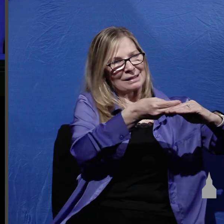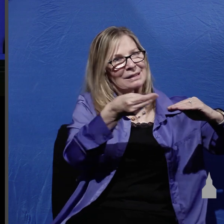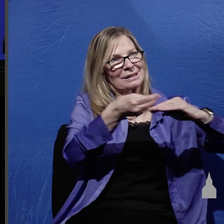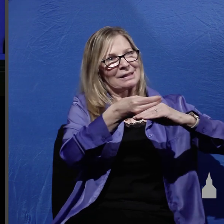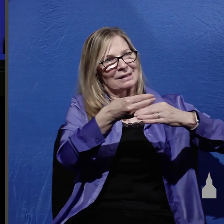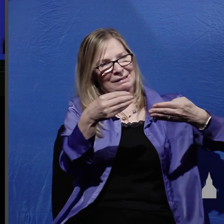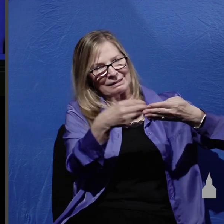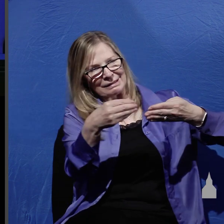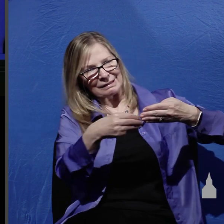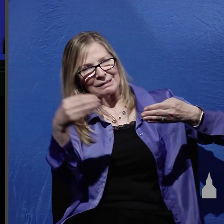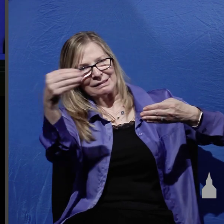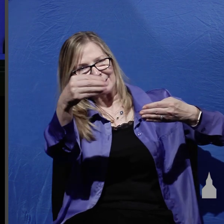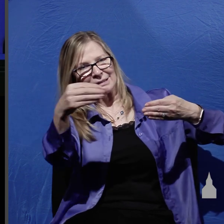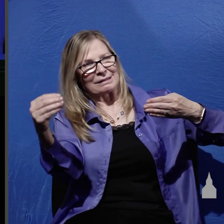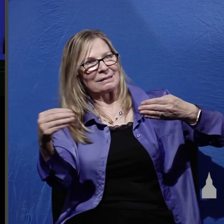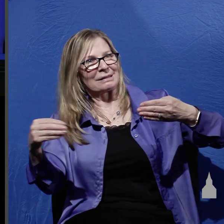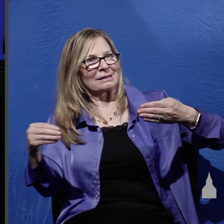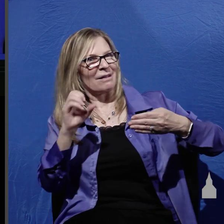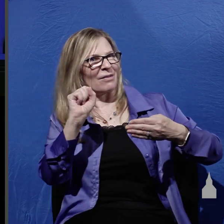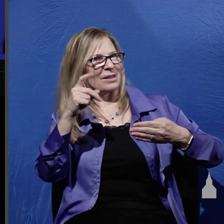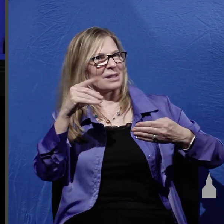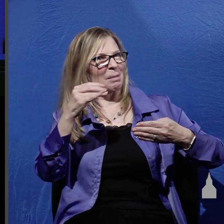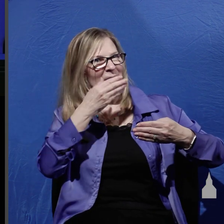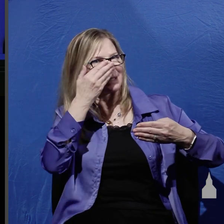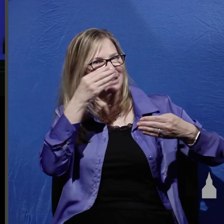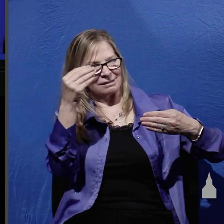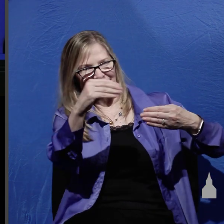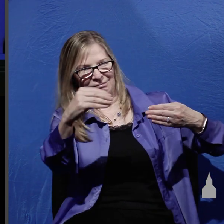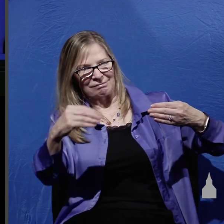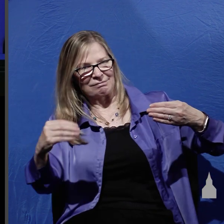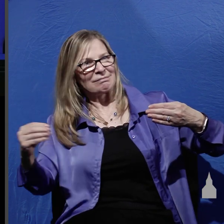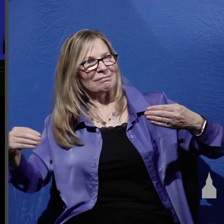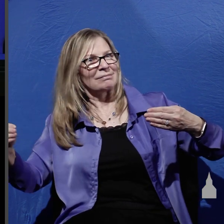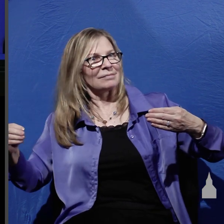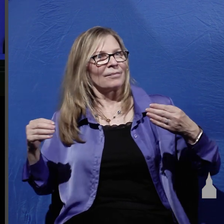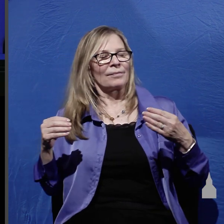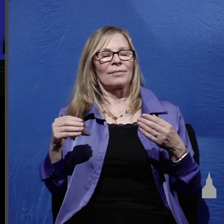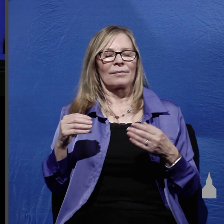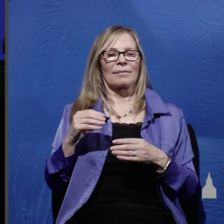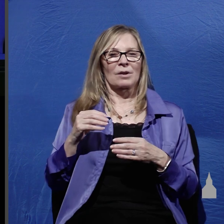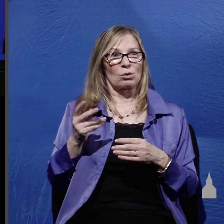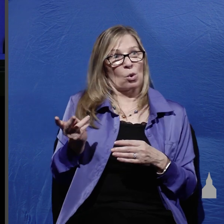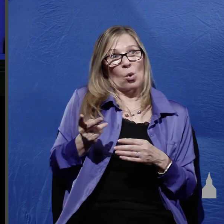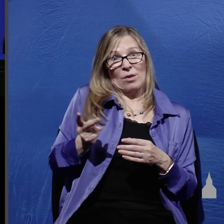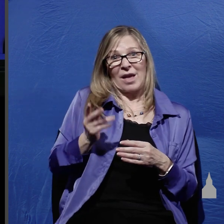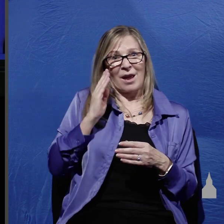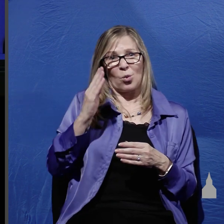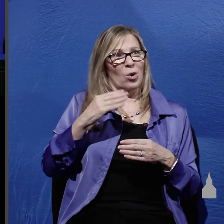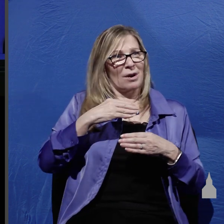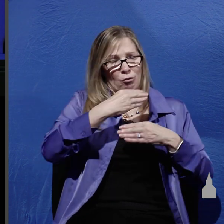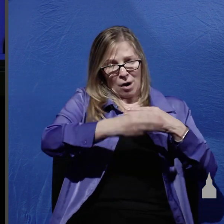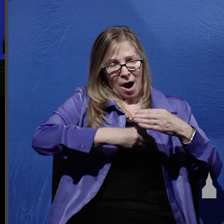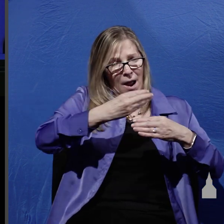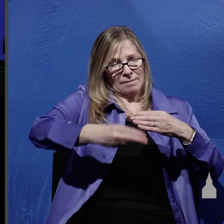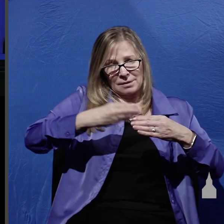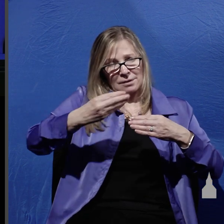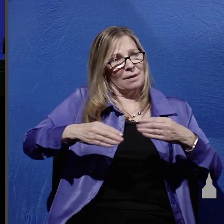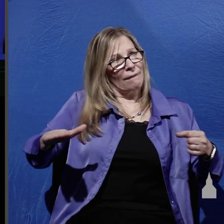the linen and keeping with the way ancient Jewish people did things Joseph and Nicodemus would have wrapped the entire body